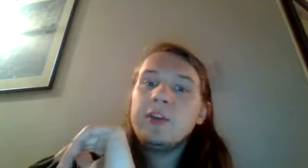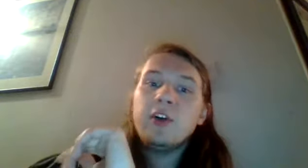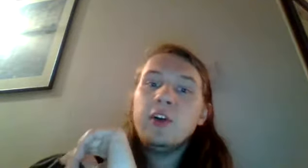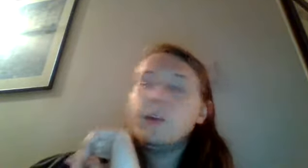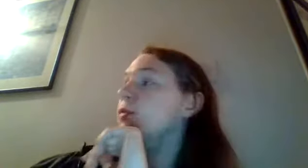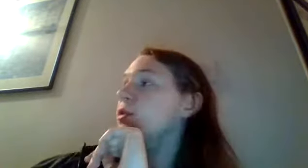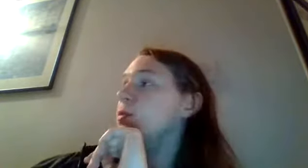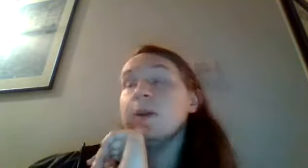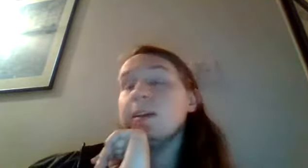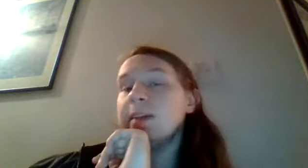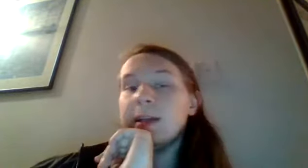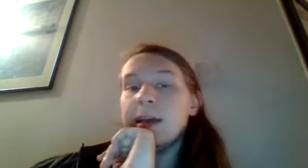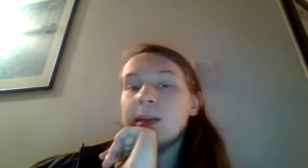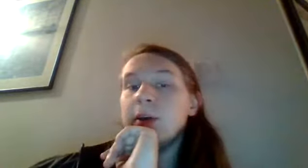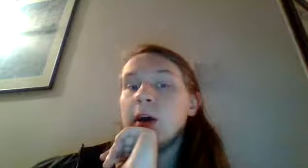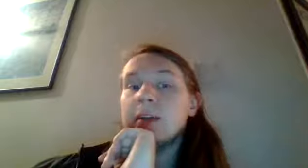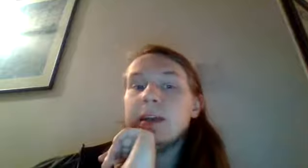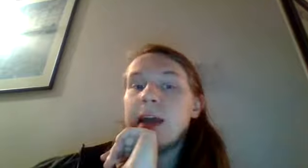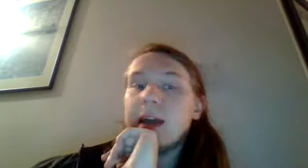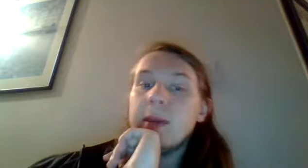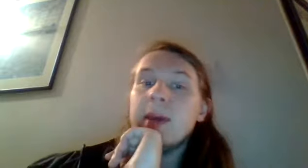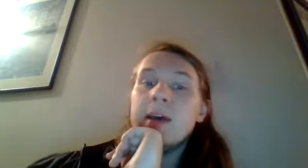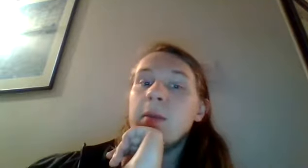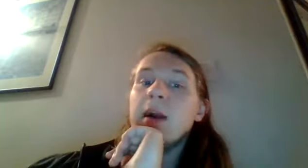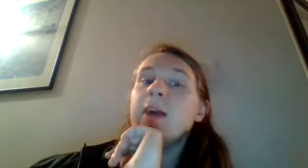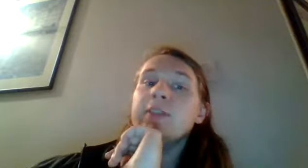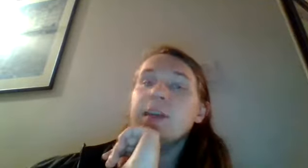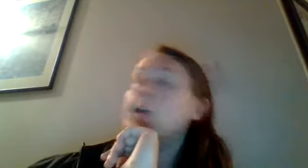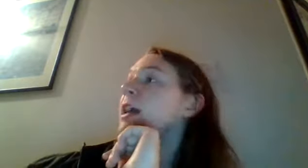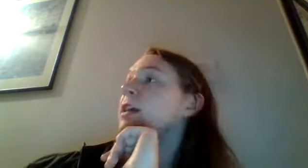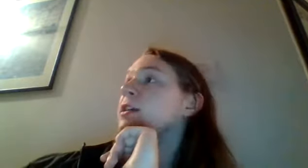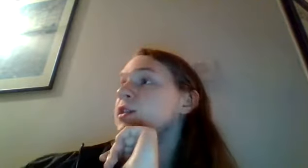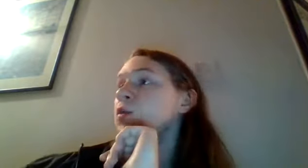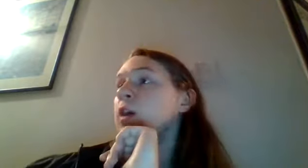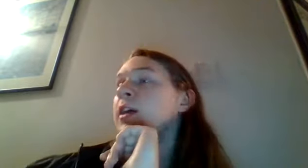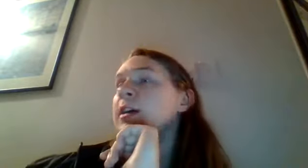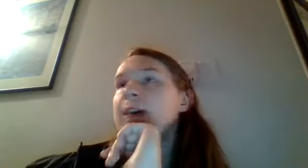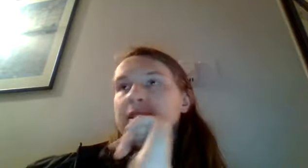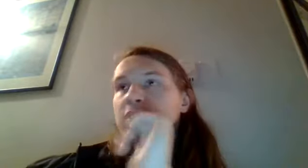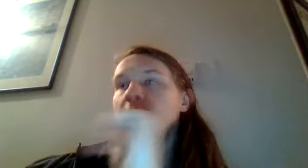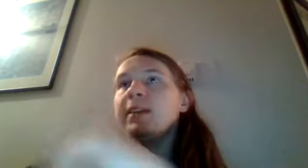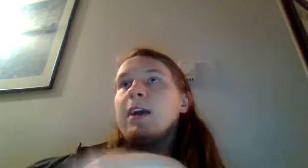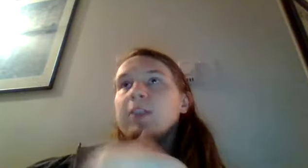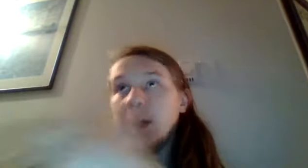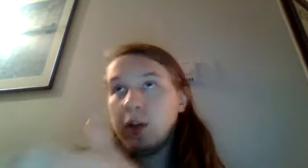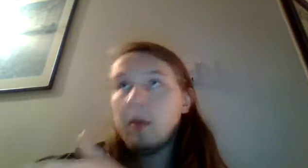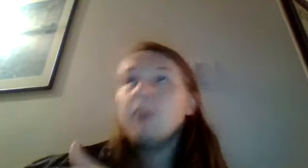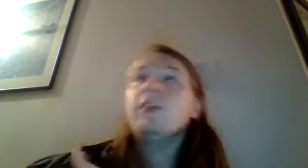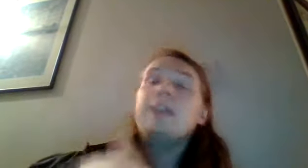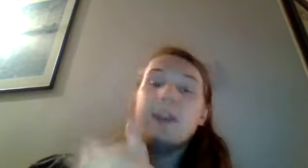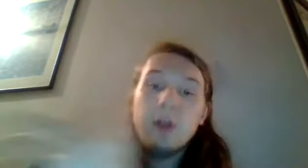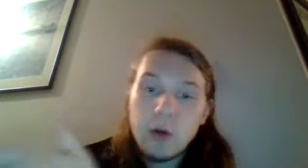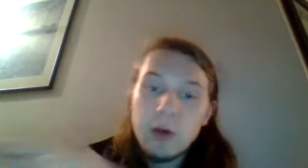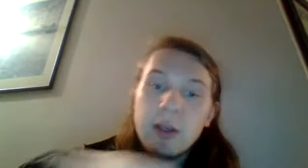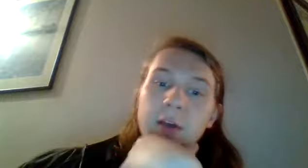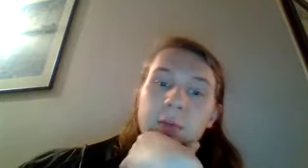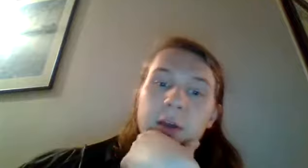girl evil spirit that has been haunting kagame among others and is as well has a strong desire to kill her mother and to kill her younger brother